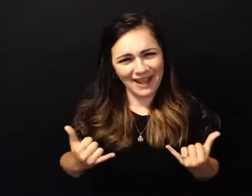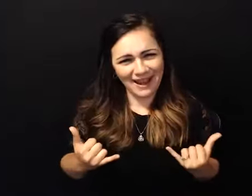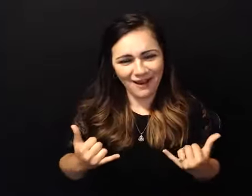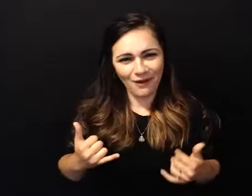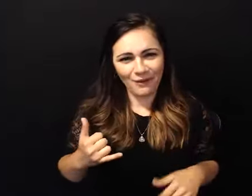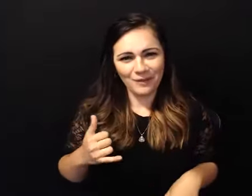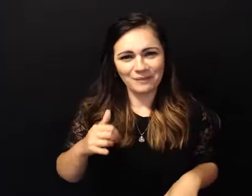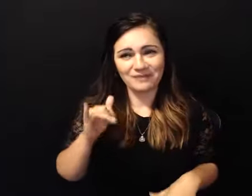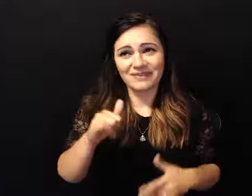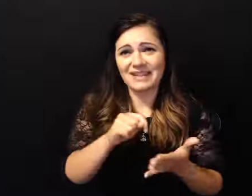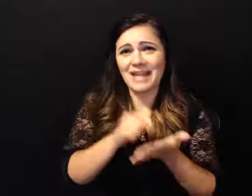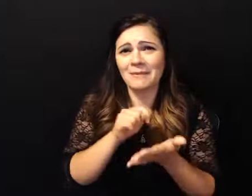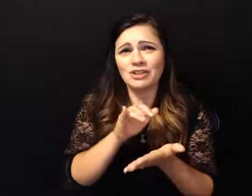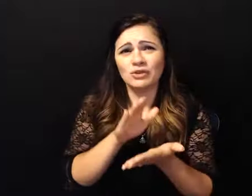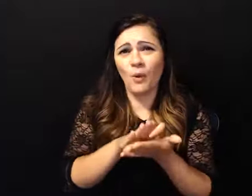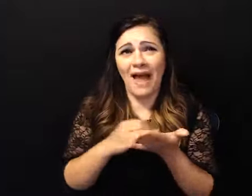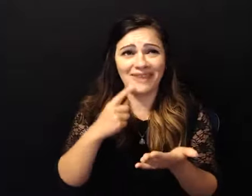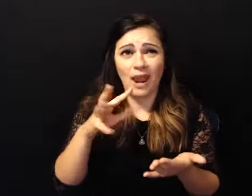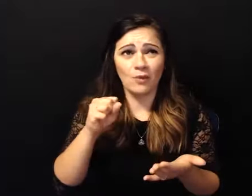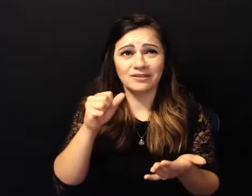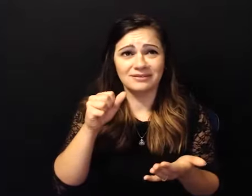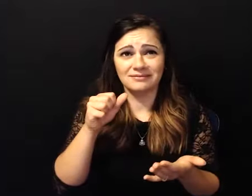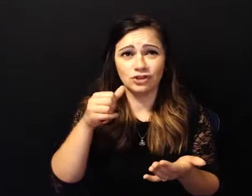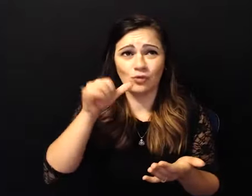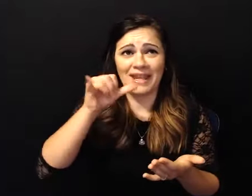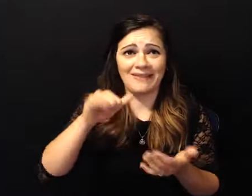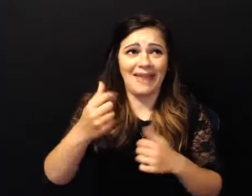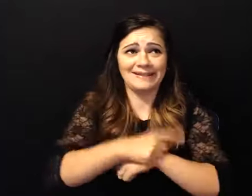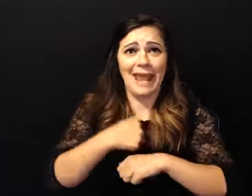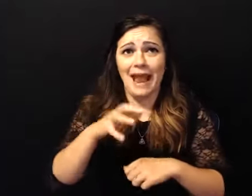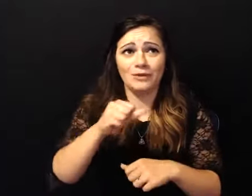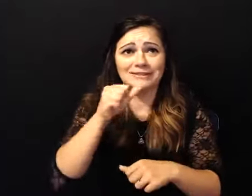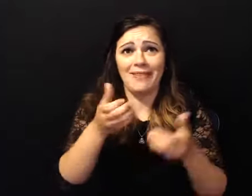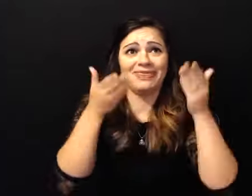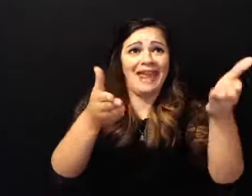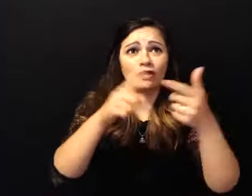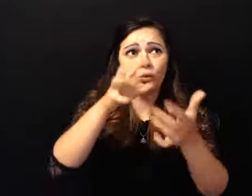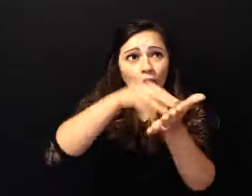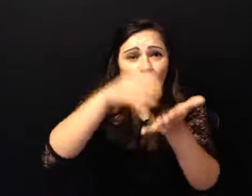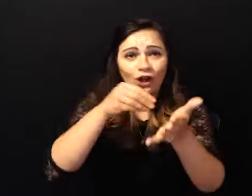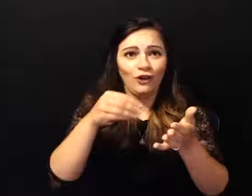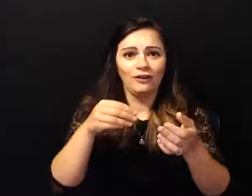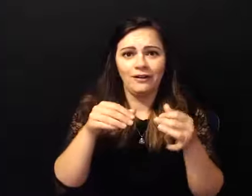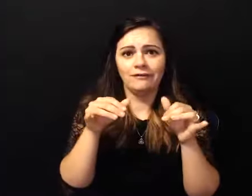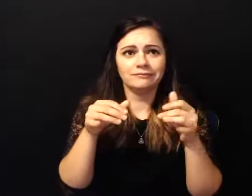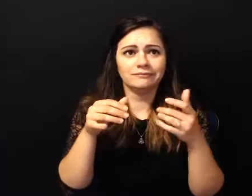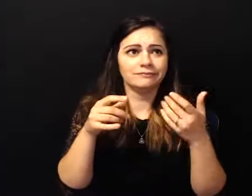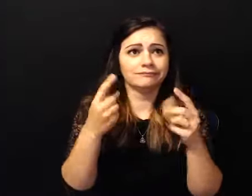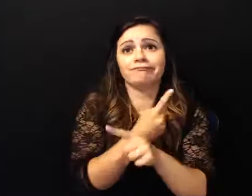you know like i don't know i just wasn't present to learn the things that everybody else knew you all had the secret book of life that i didn't know anything